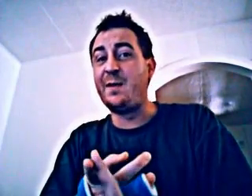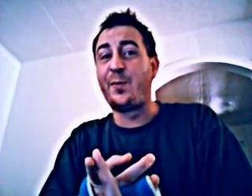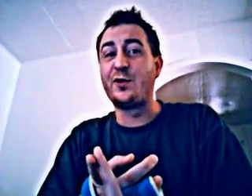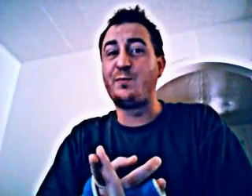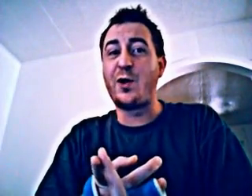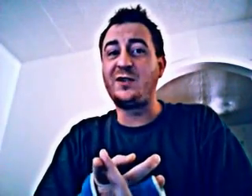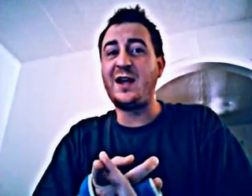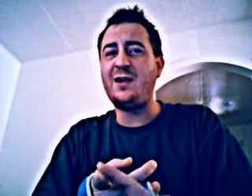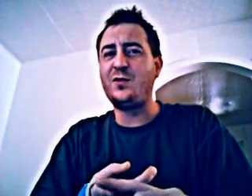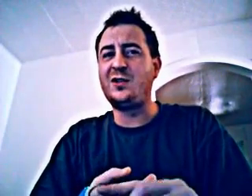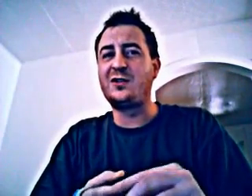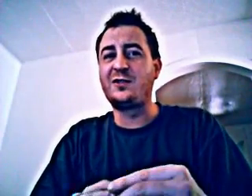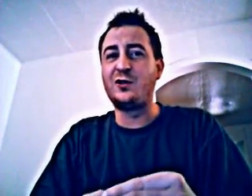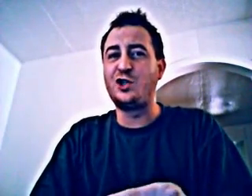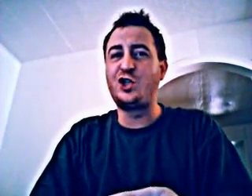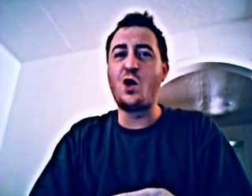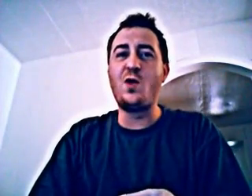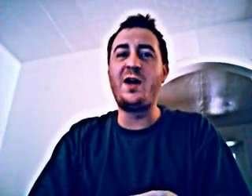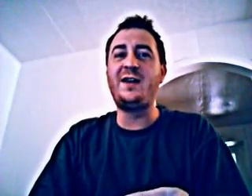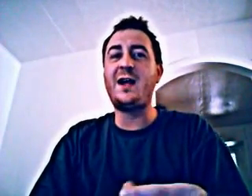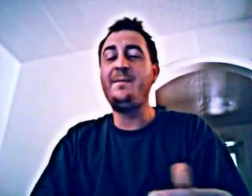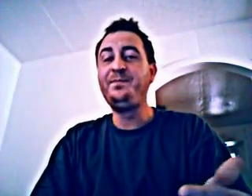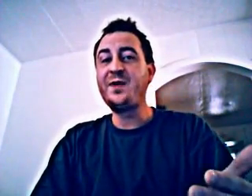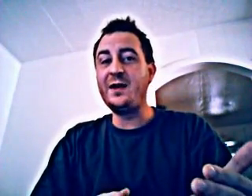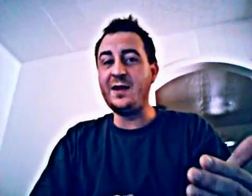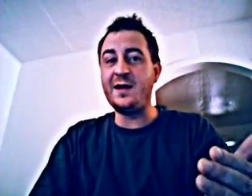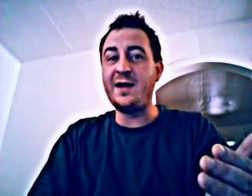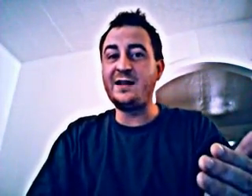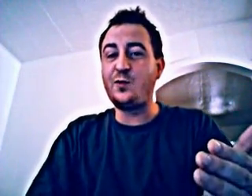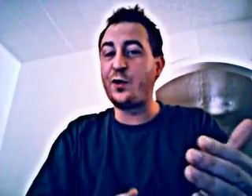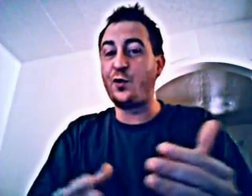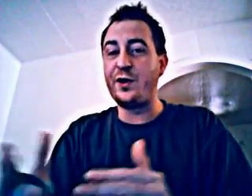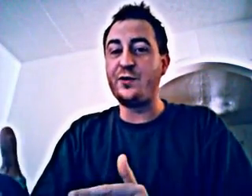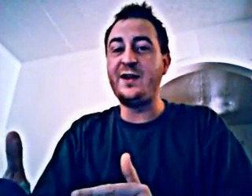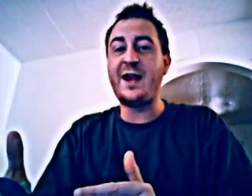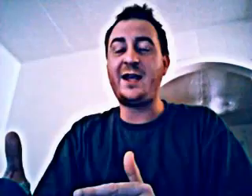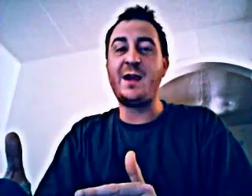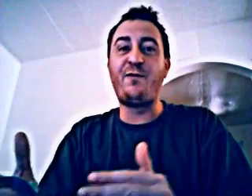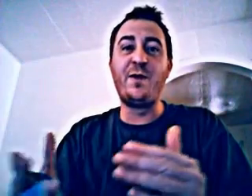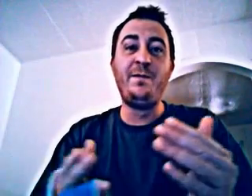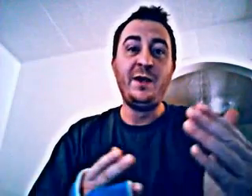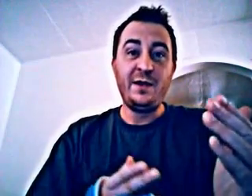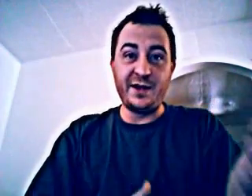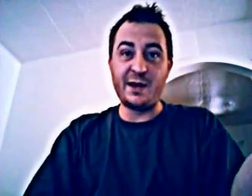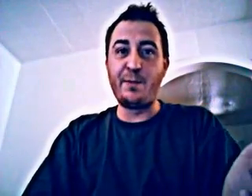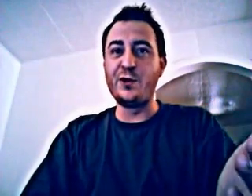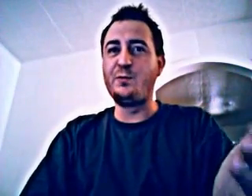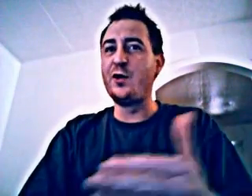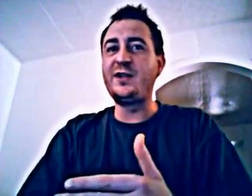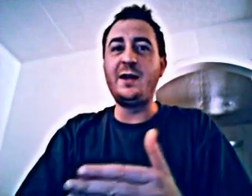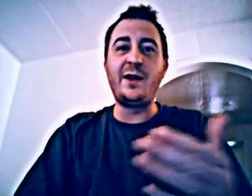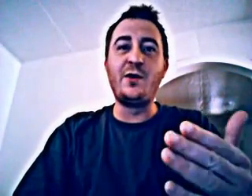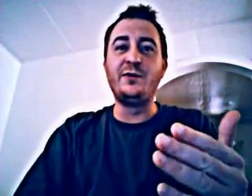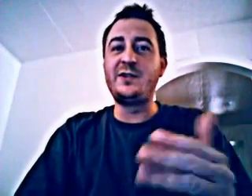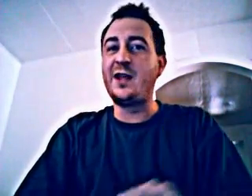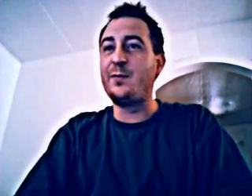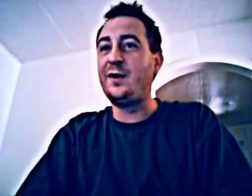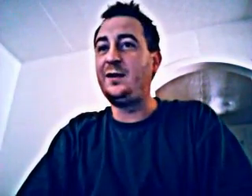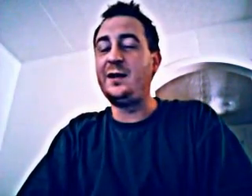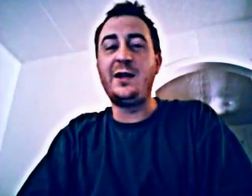Emperor's Birthday, which is also Showa Day. And then that's where Greenery Day came from. The Emperor's Birthday. They don't celebrate the